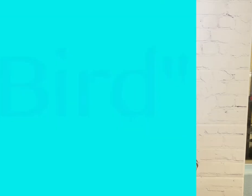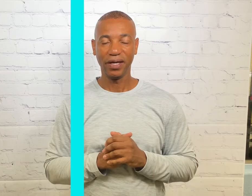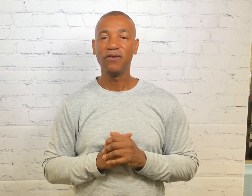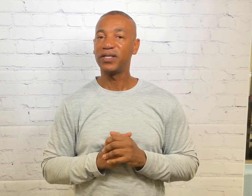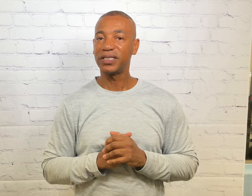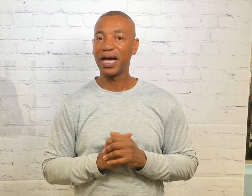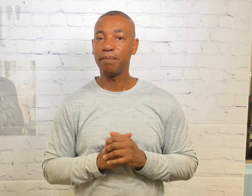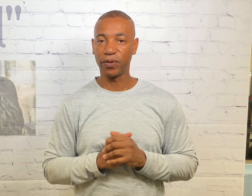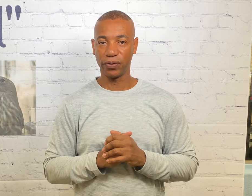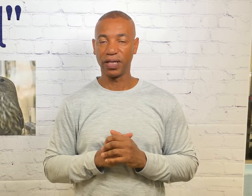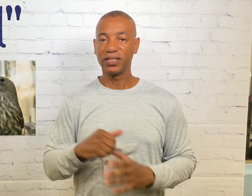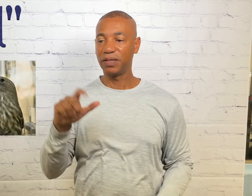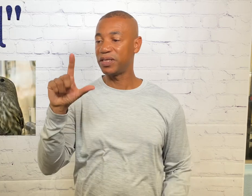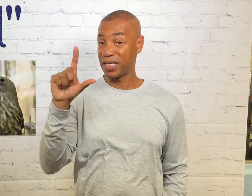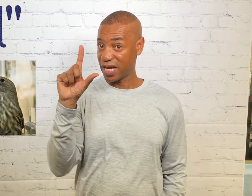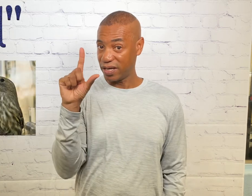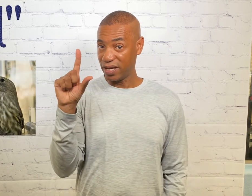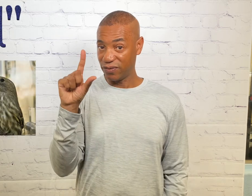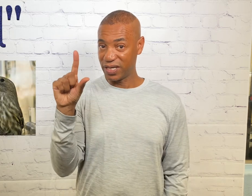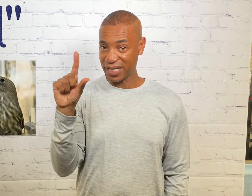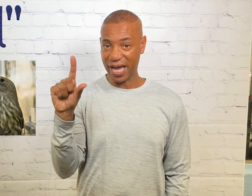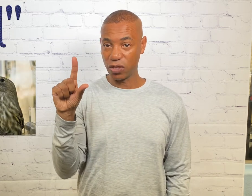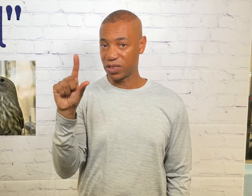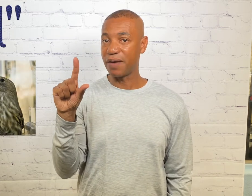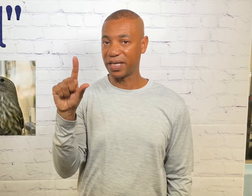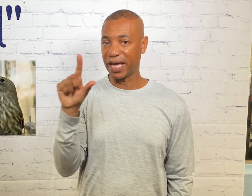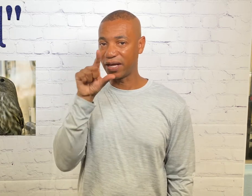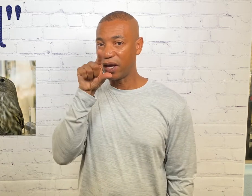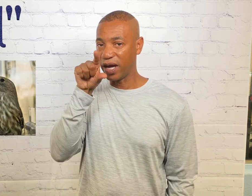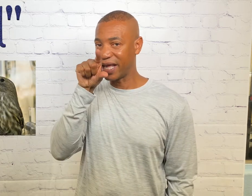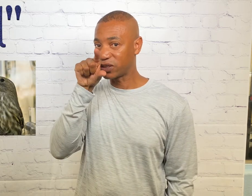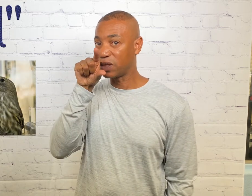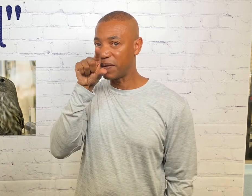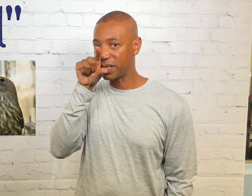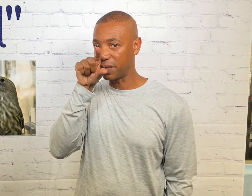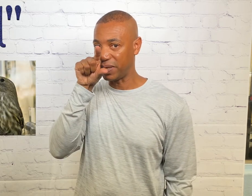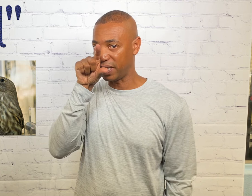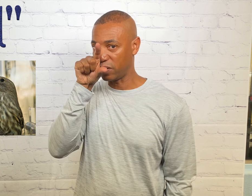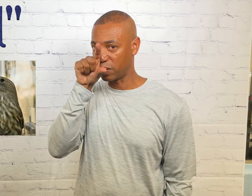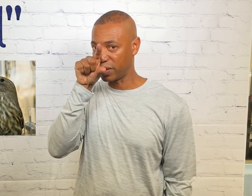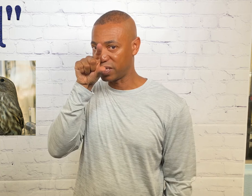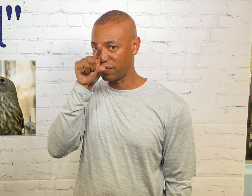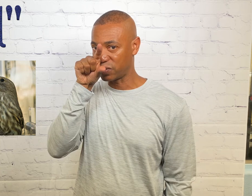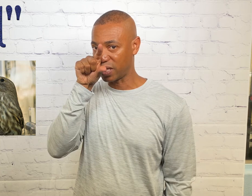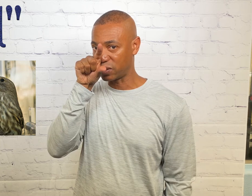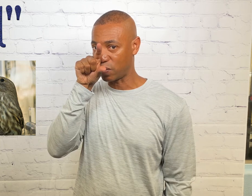For the sign bird simply take this hand your dominant hand and that's going to mimic the beat and you're going to bring these fingers together twice.